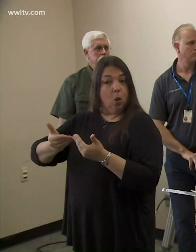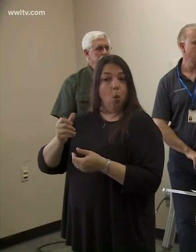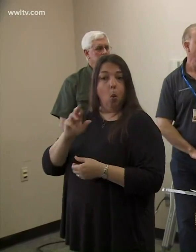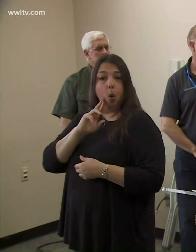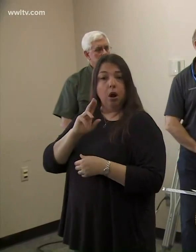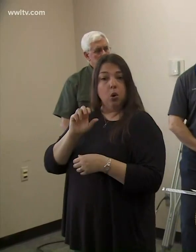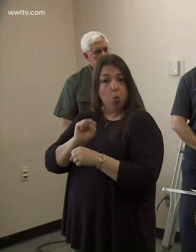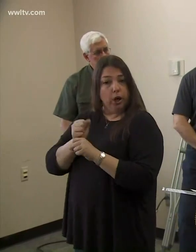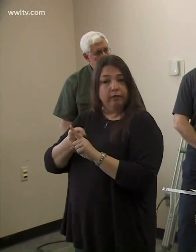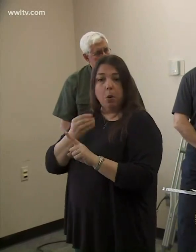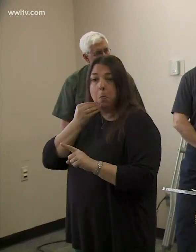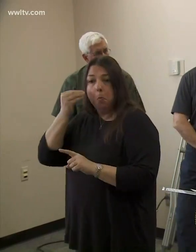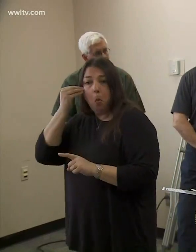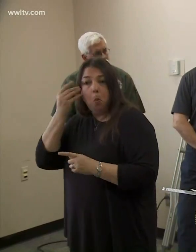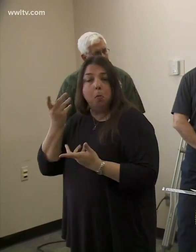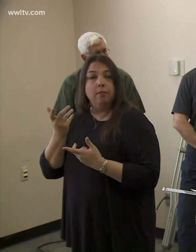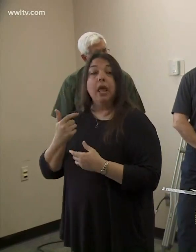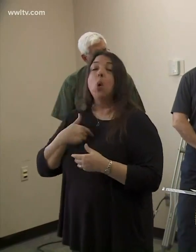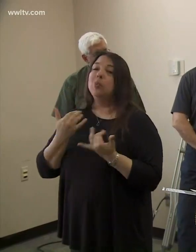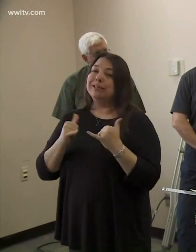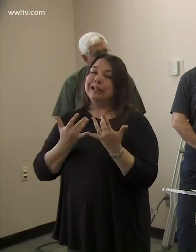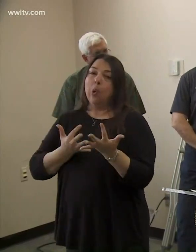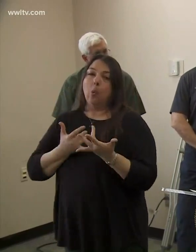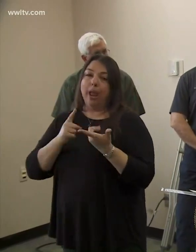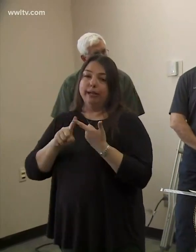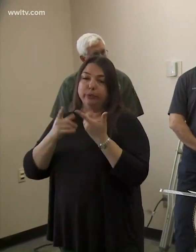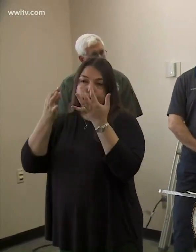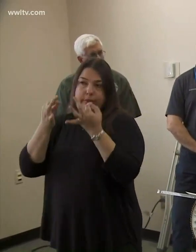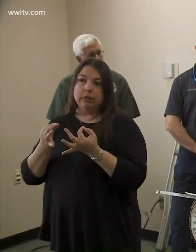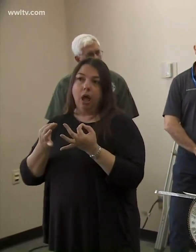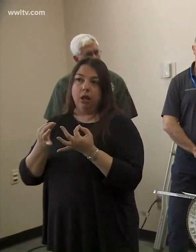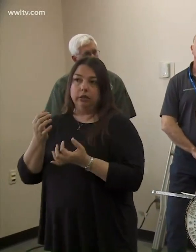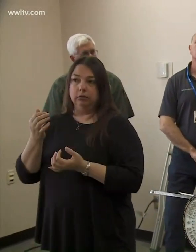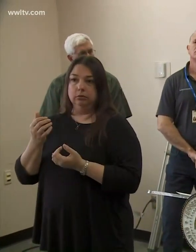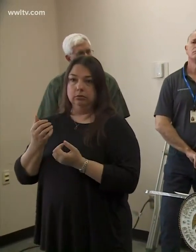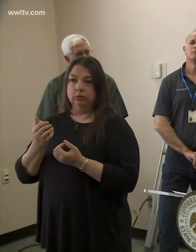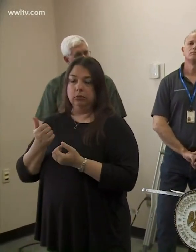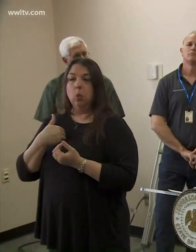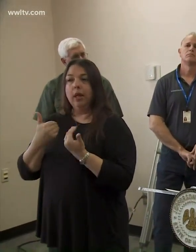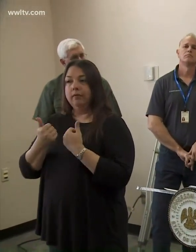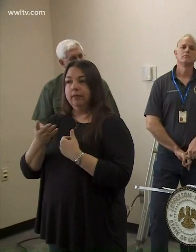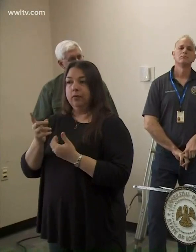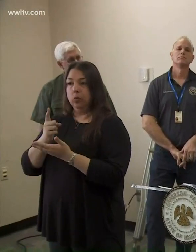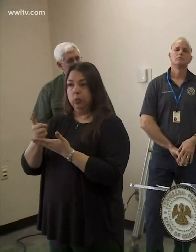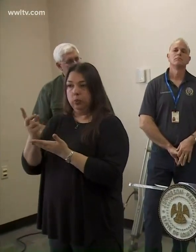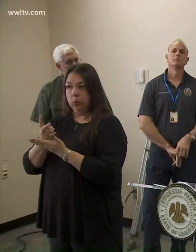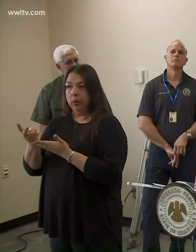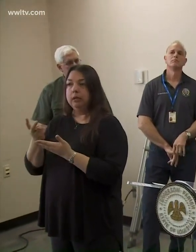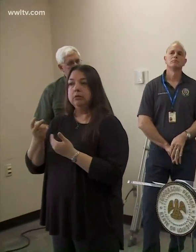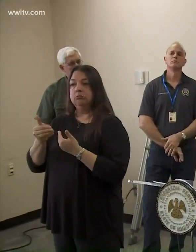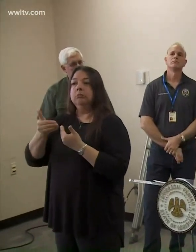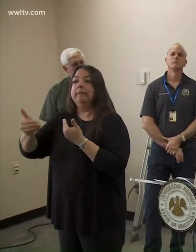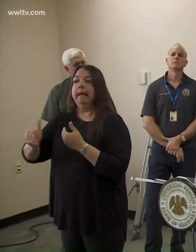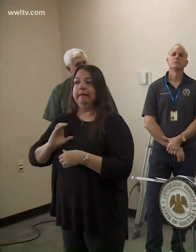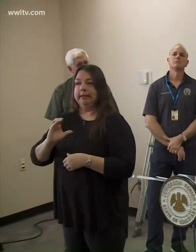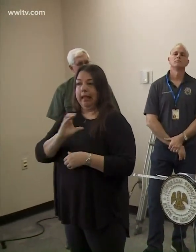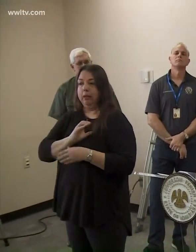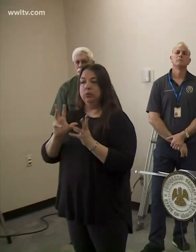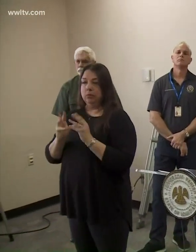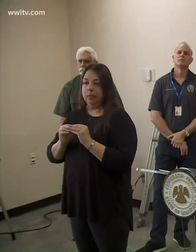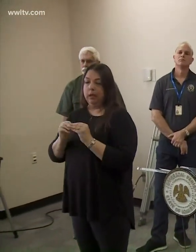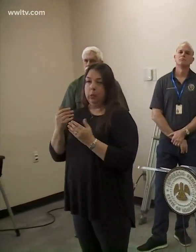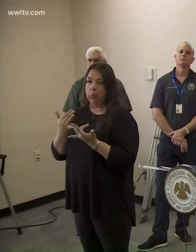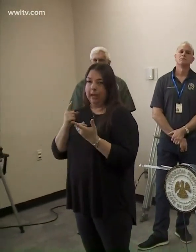be working remotely or? We're still waiting to determine what the council meetings we have a few weeks before our next council meeting. So we're waiting to determine that.